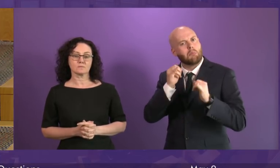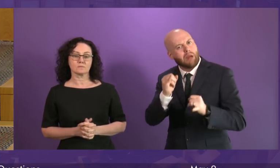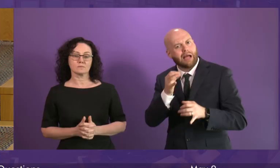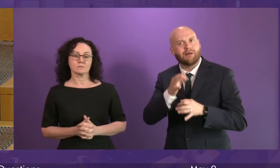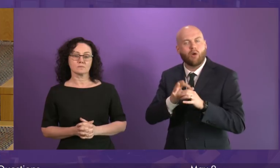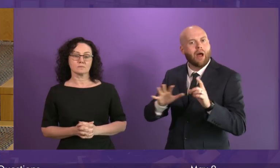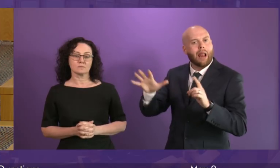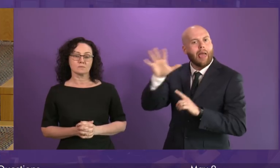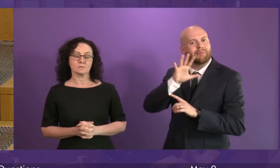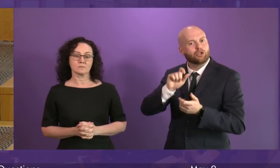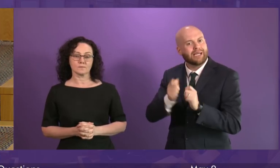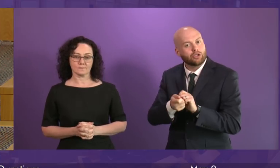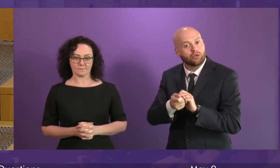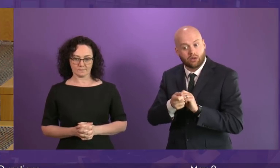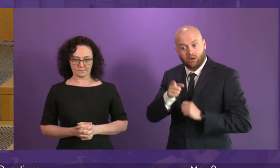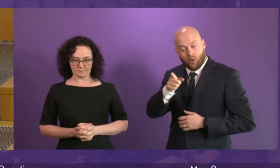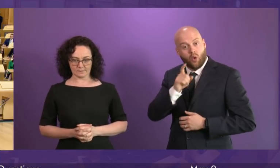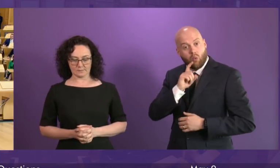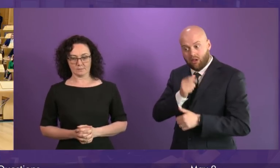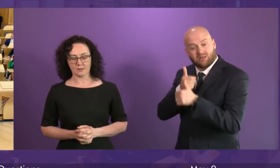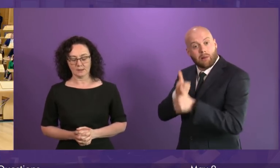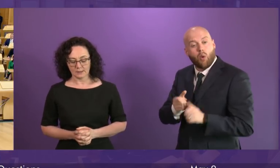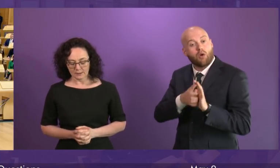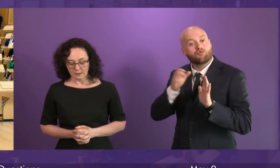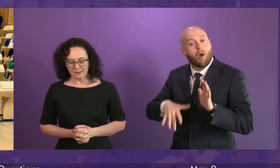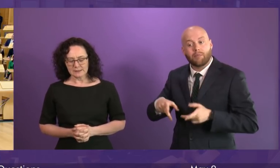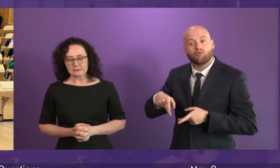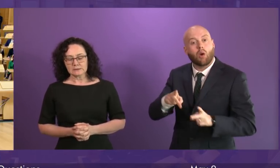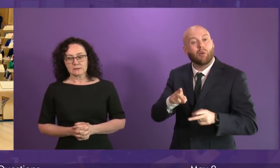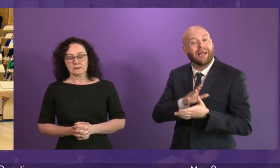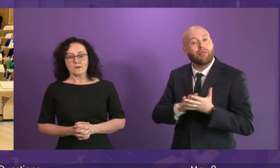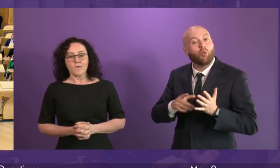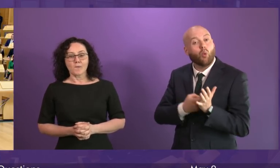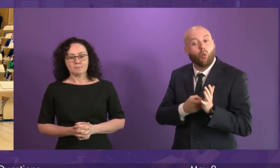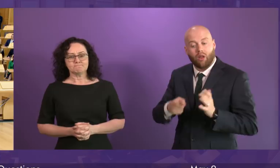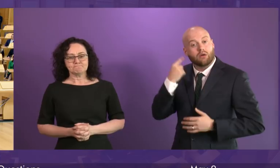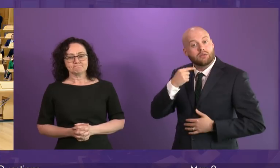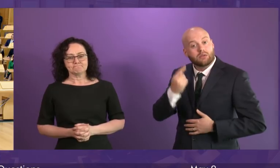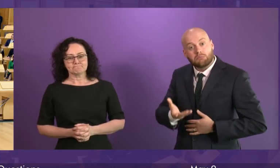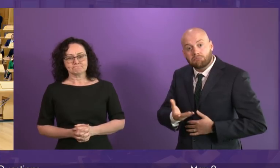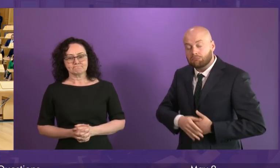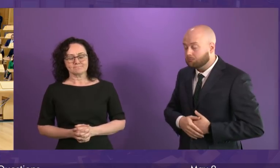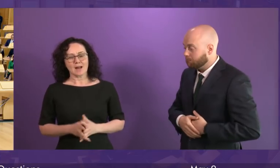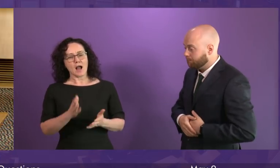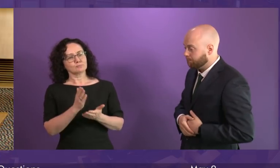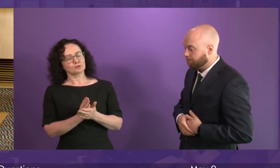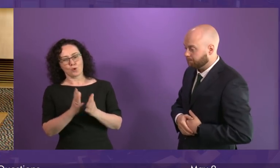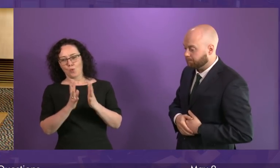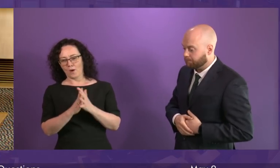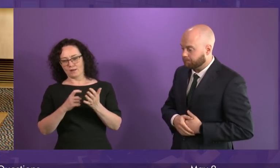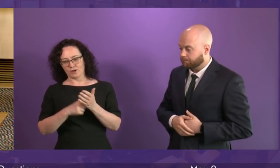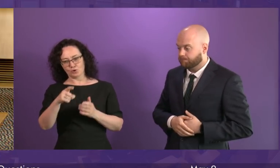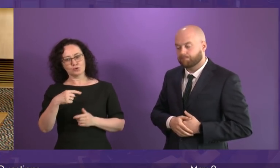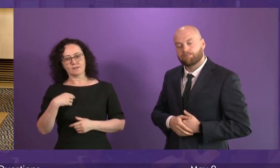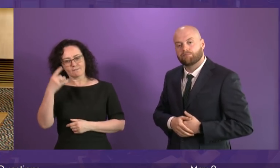for the third runway at Heathrow? First Minister. Well I'm sure Willie Rennie didn't forget to notice last